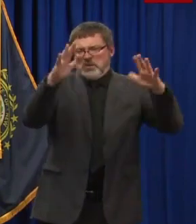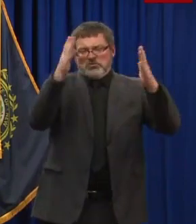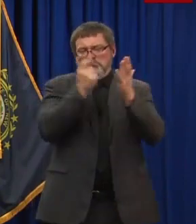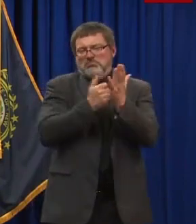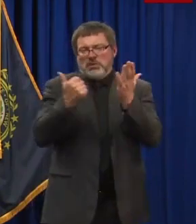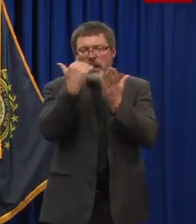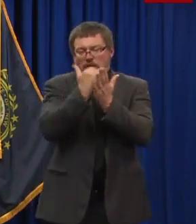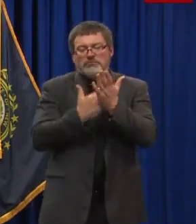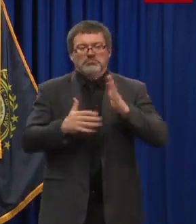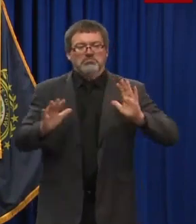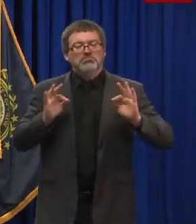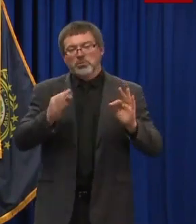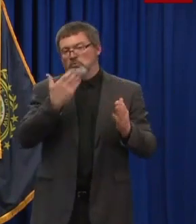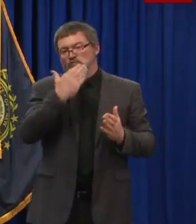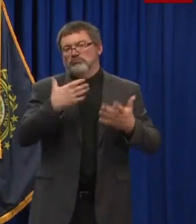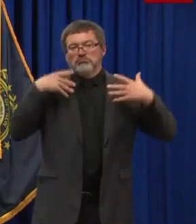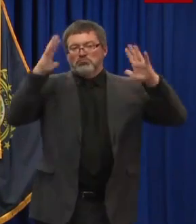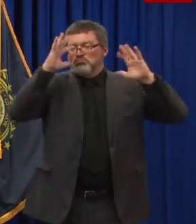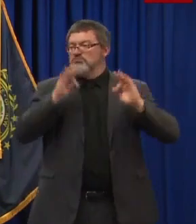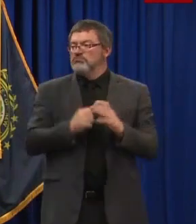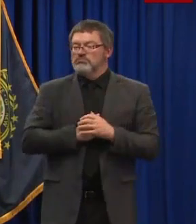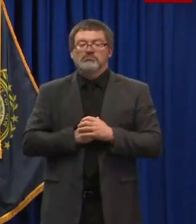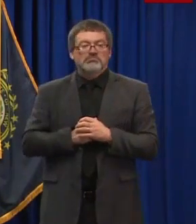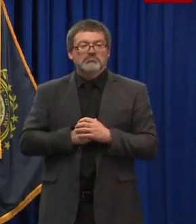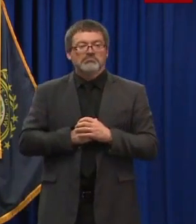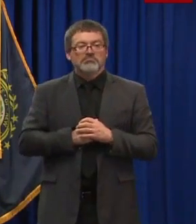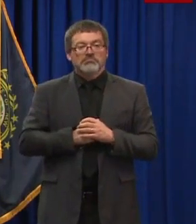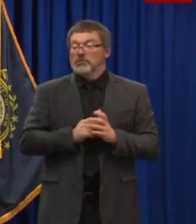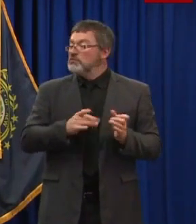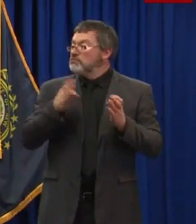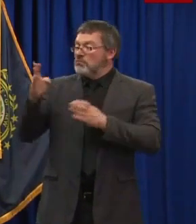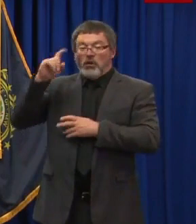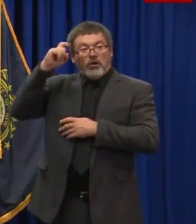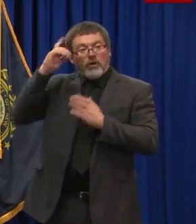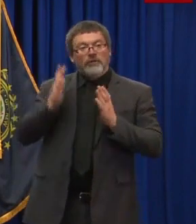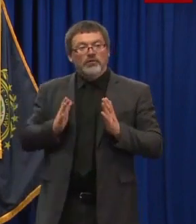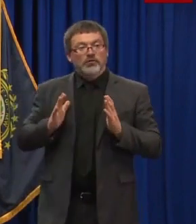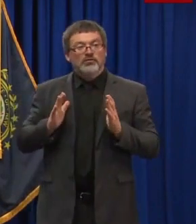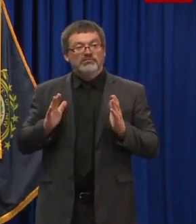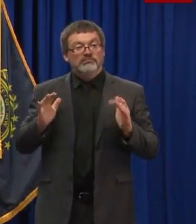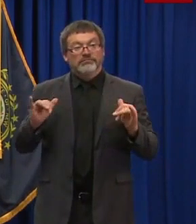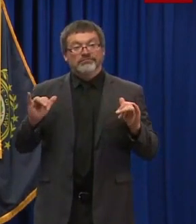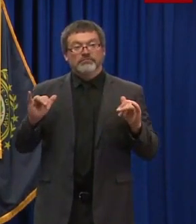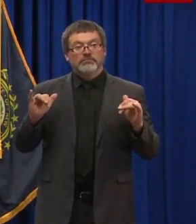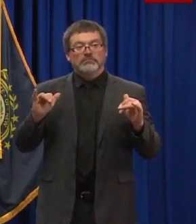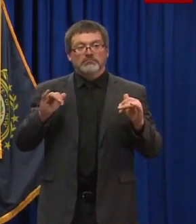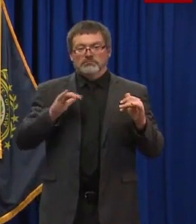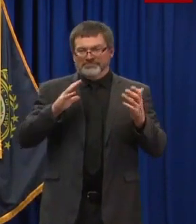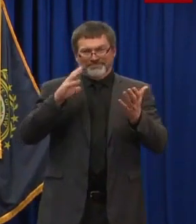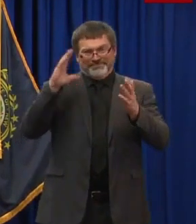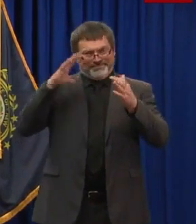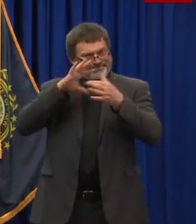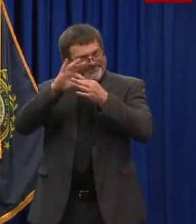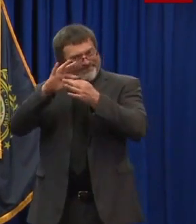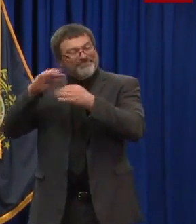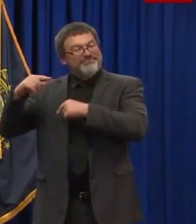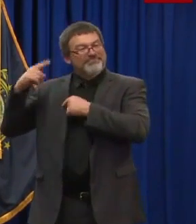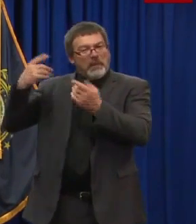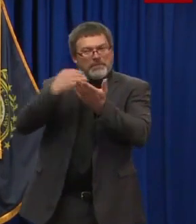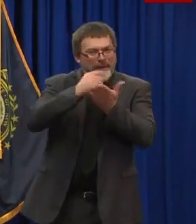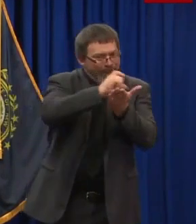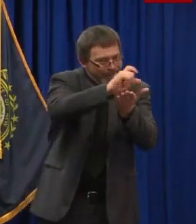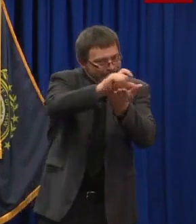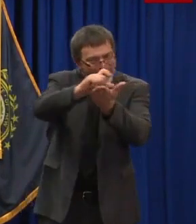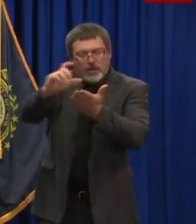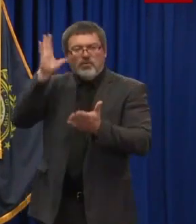So we're obviously announced a lot of money going out for CARES Act money being spent and to provide relief to the state. But as we've been